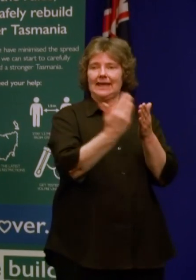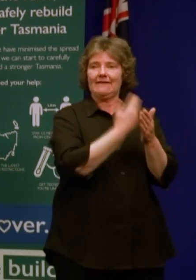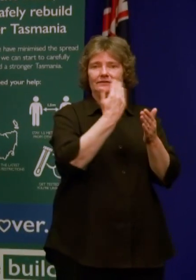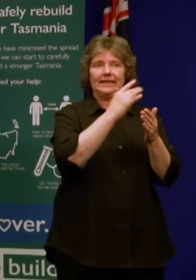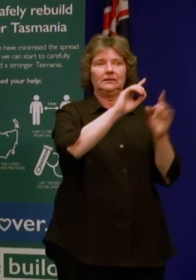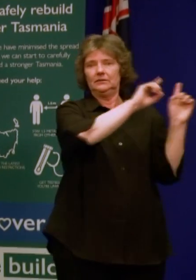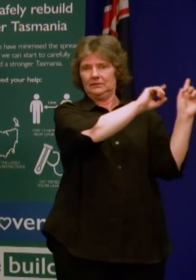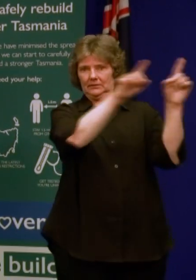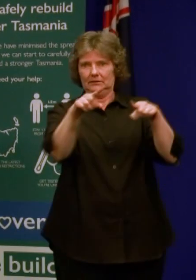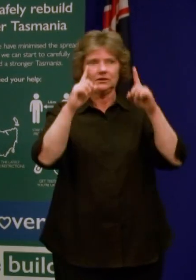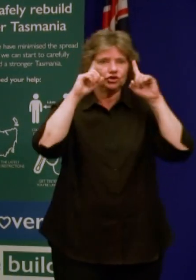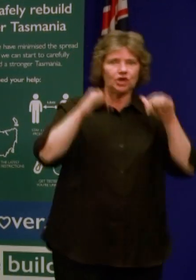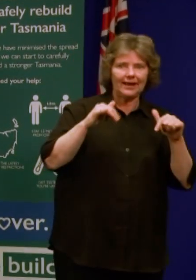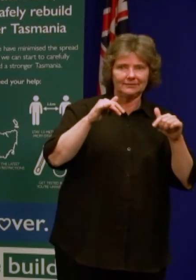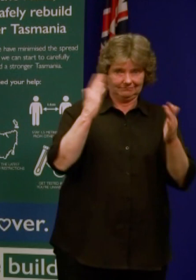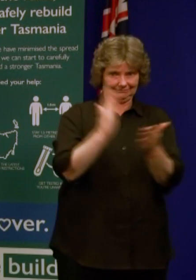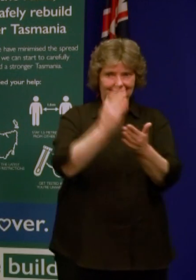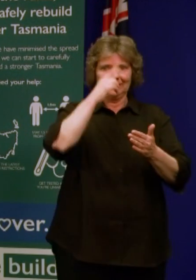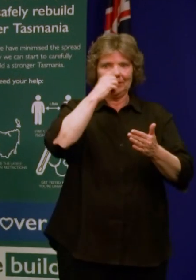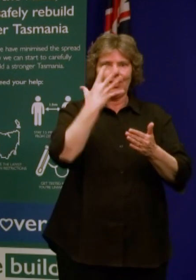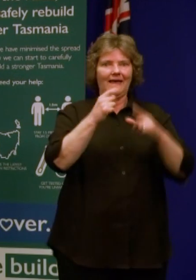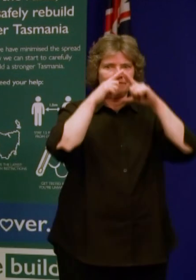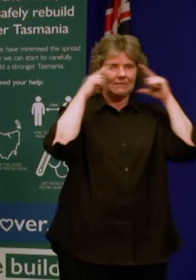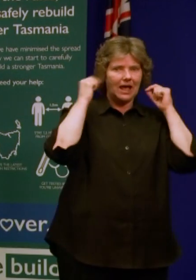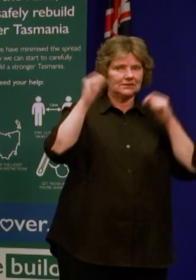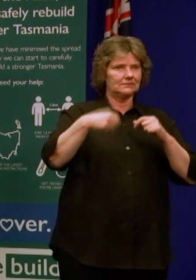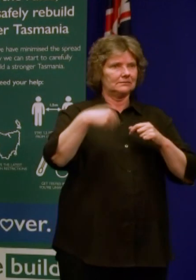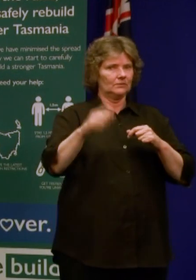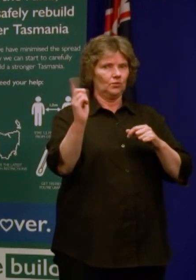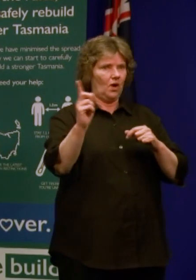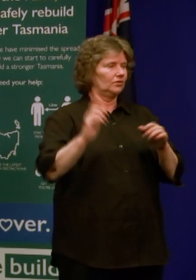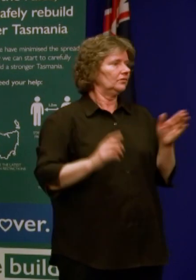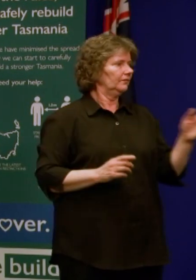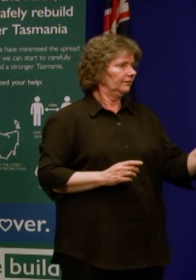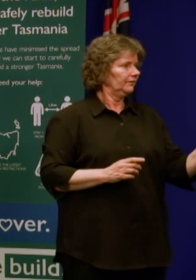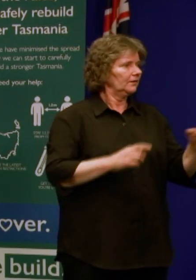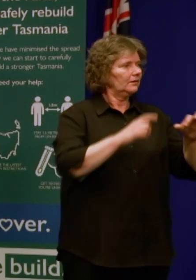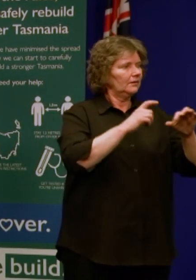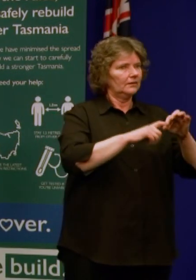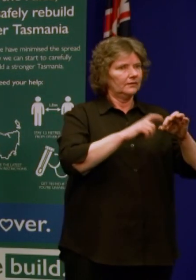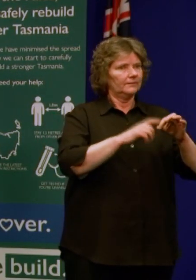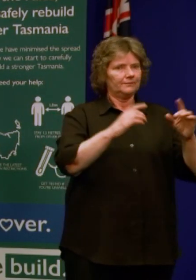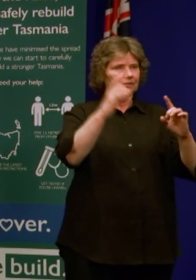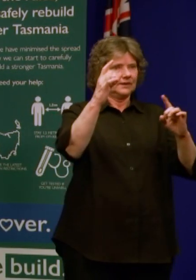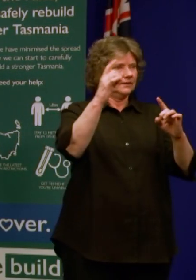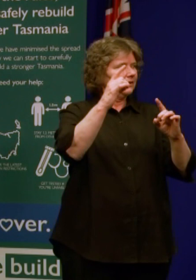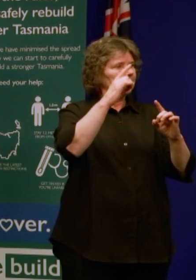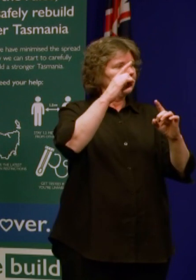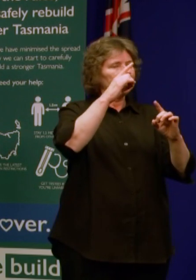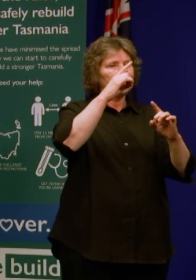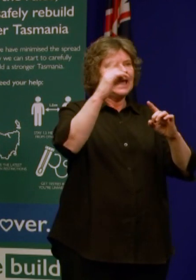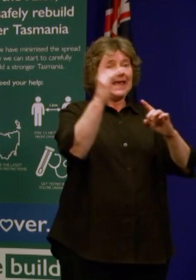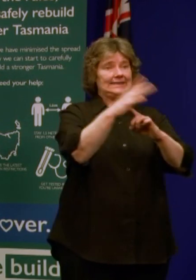are wearing masks masks and things of that nature. Would you make it compulsory for even essential workers coming in to have to do a coronavirus